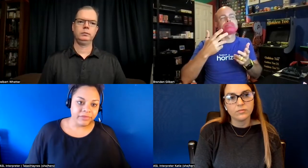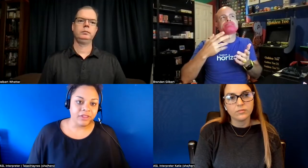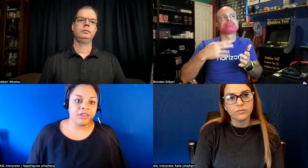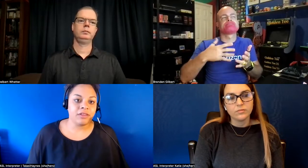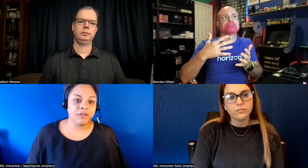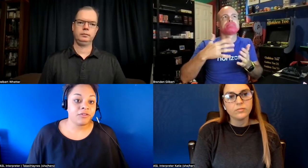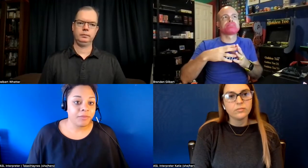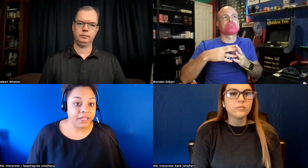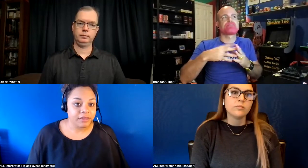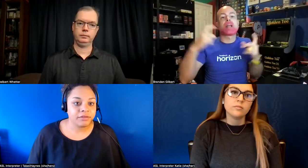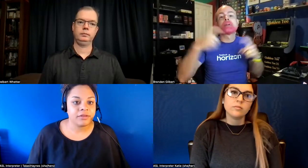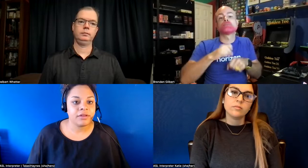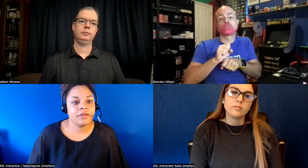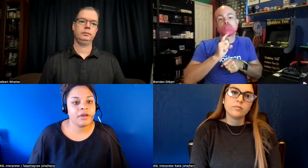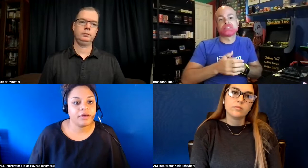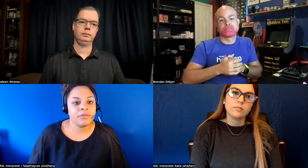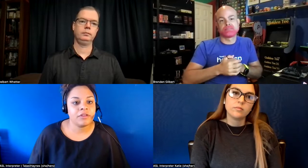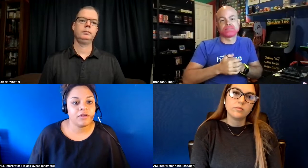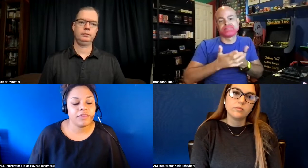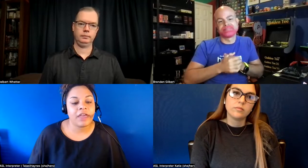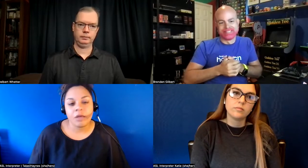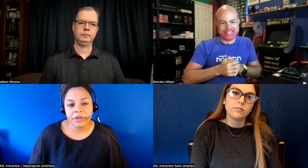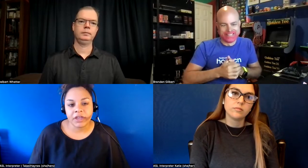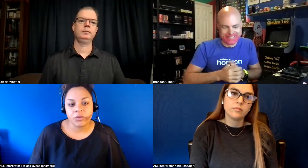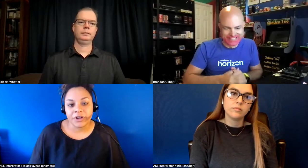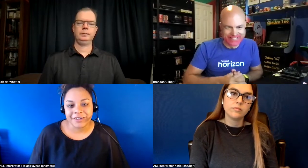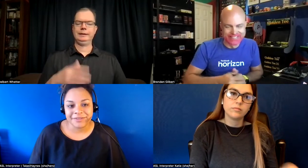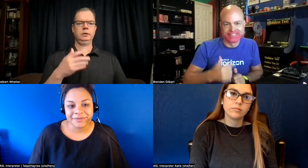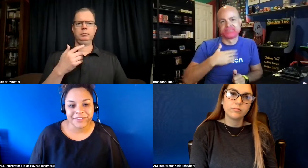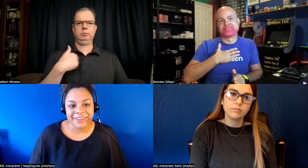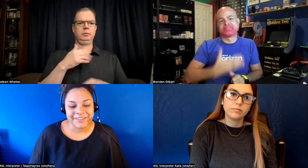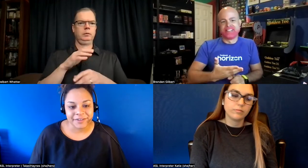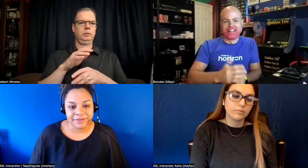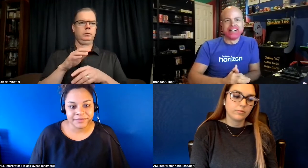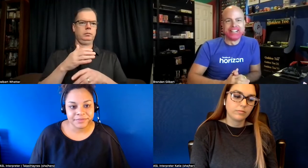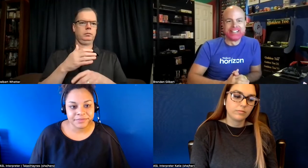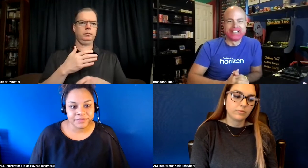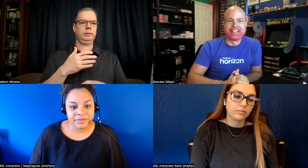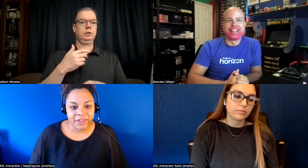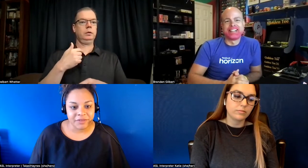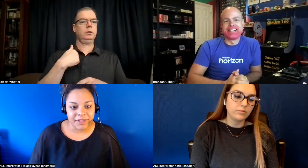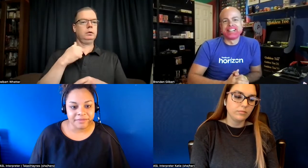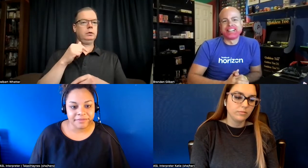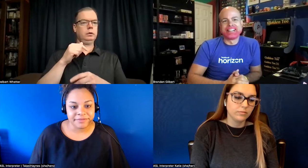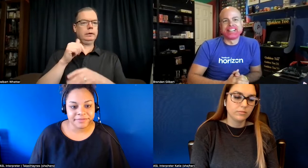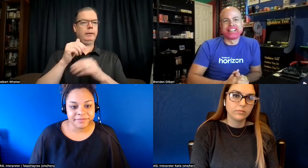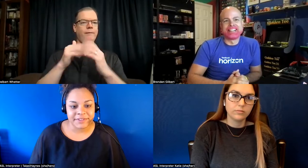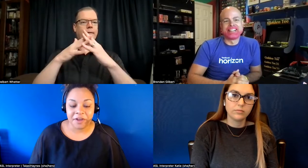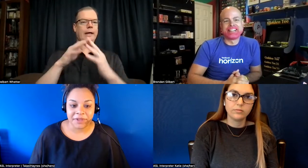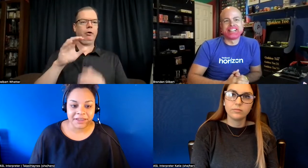there's not many um on that complicated work really so i'll admit it's complicated